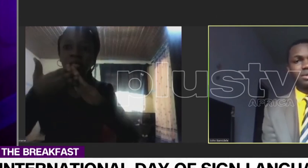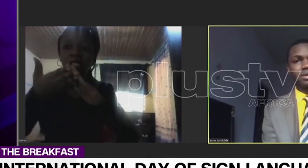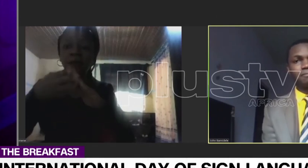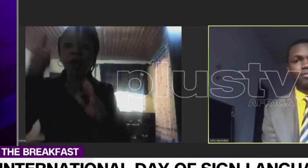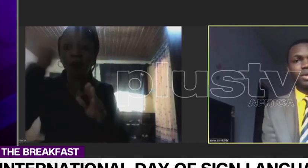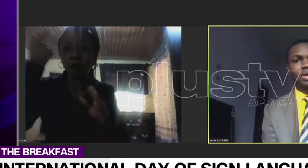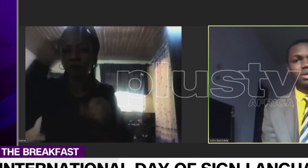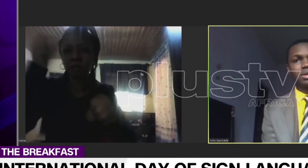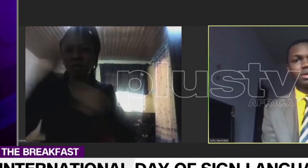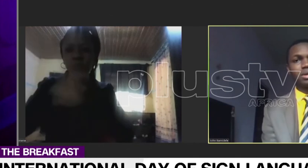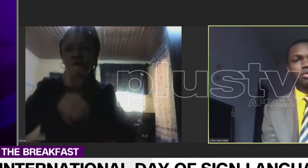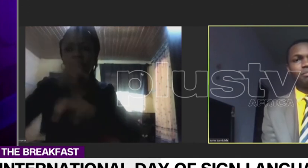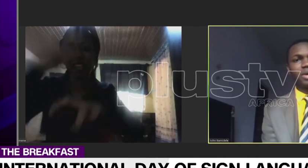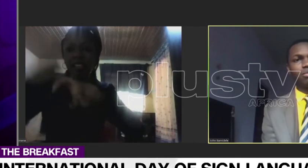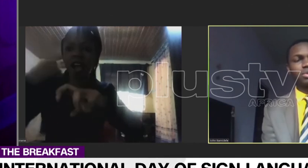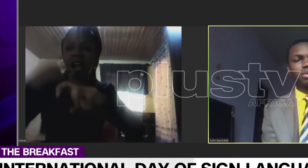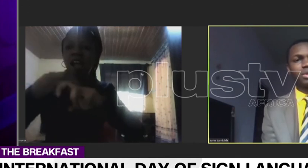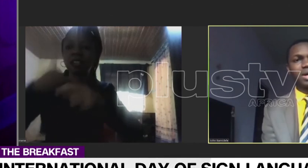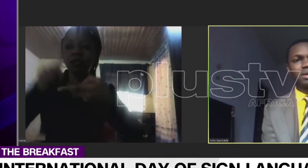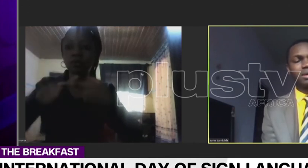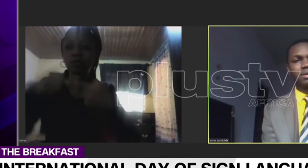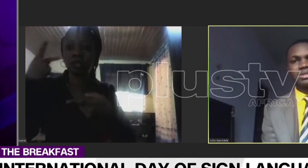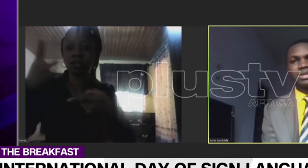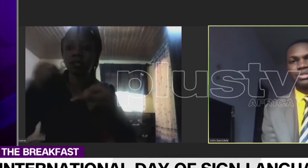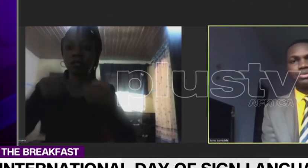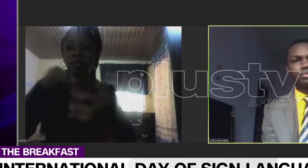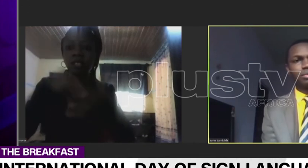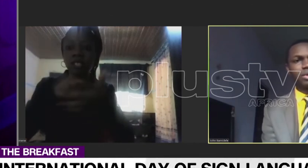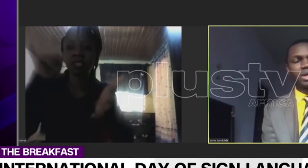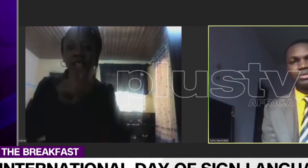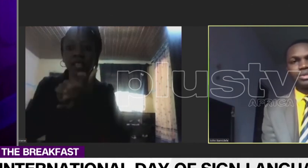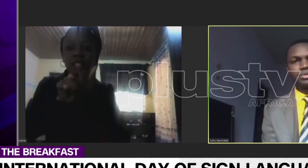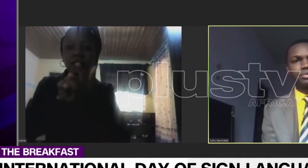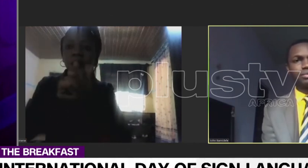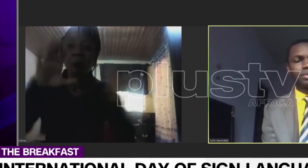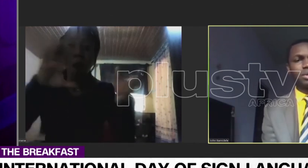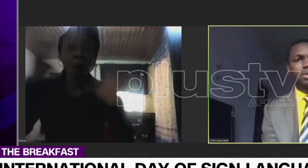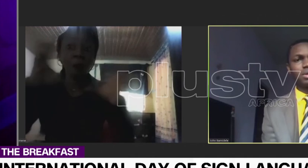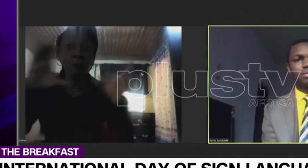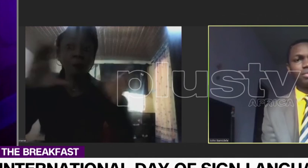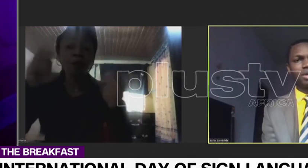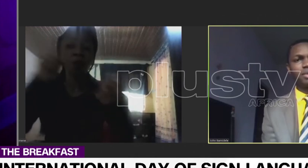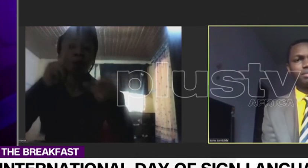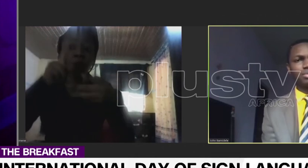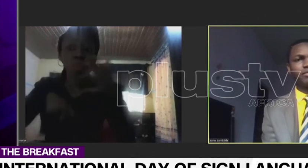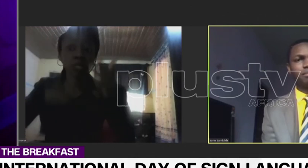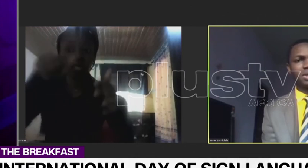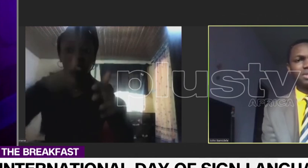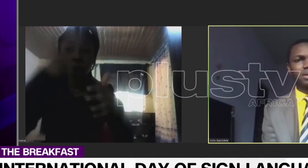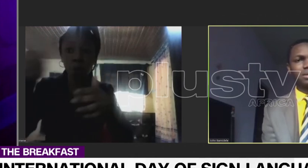compare what other states do, other countries do, we may be able to have a better light